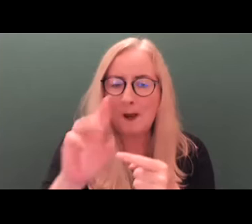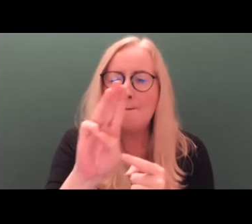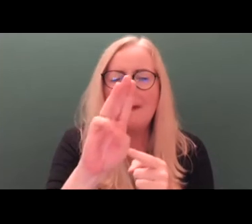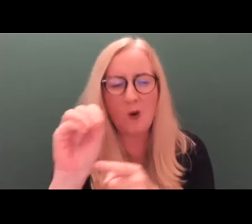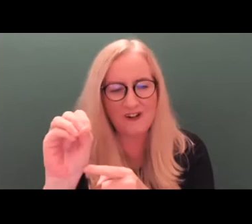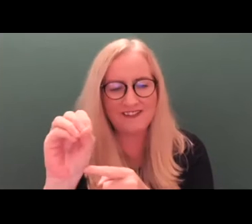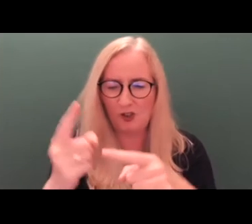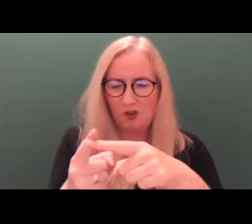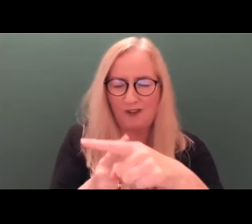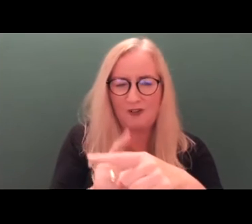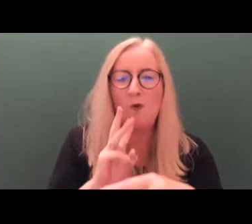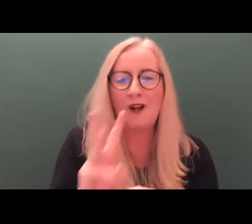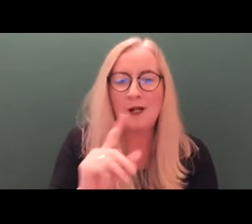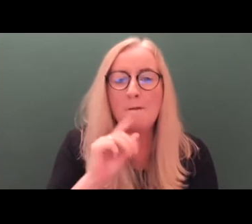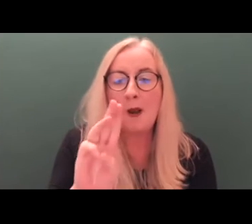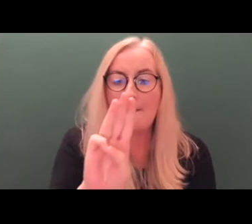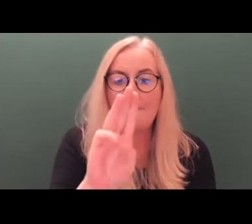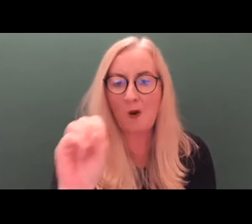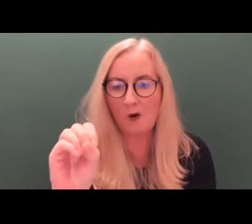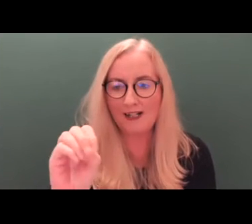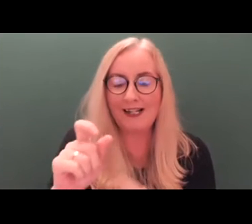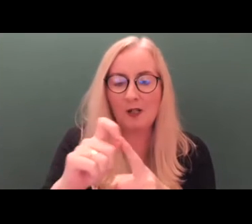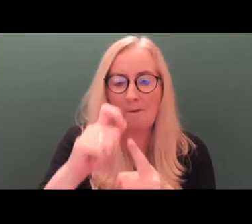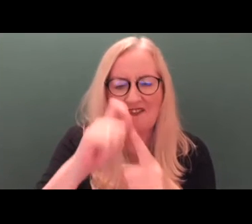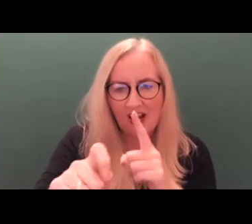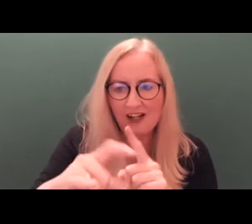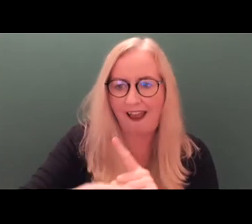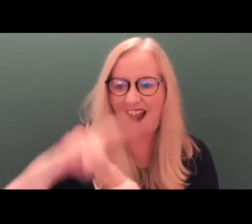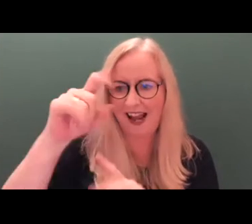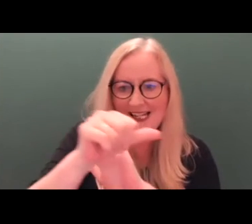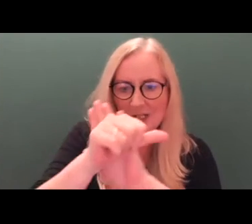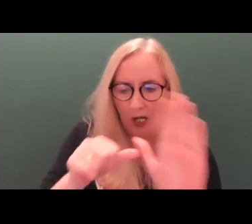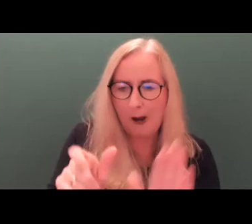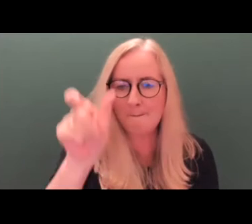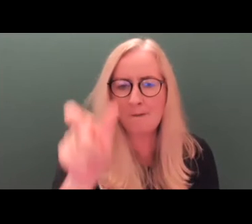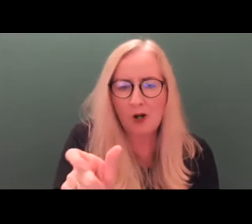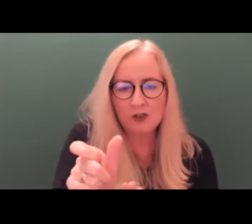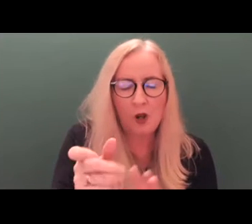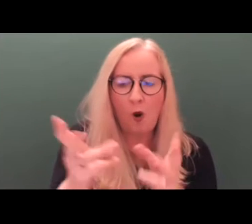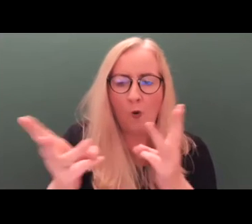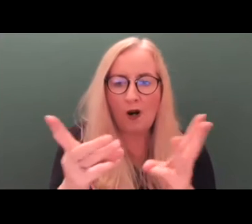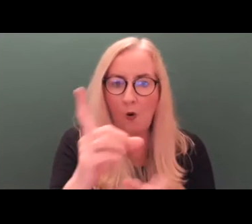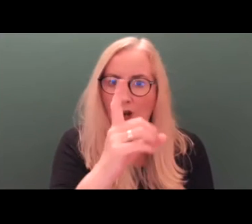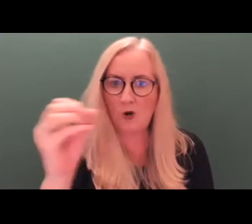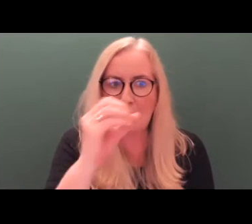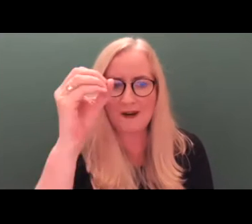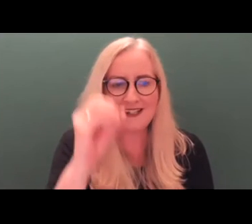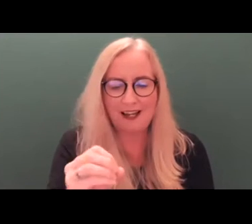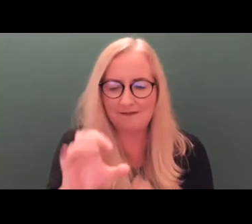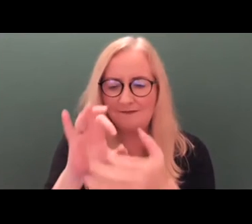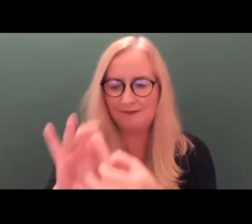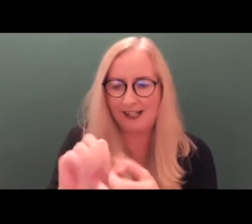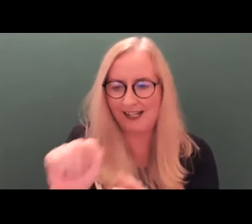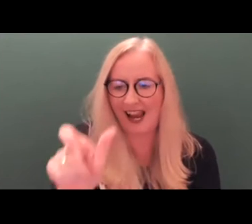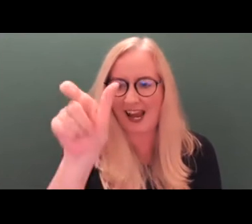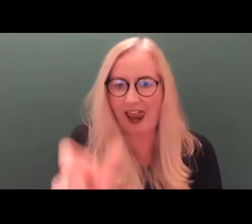is a professional, highly skilled person who works to 100% on the commission of his clients only.